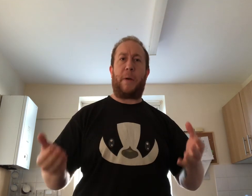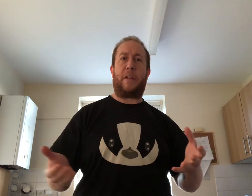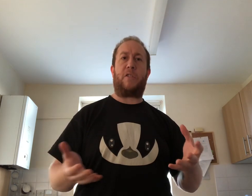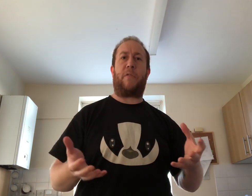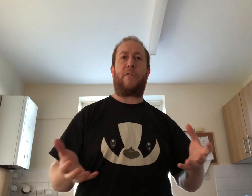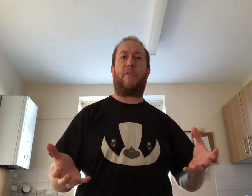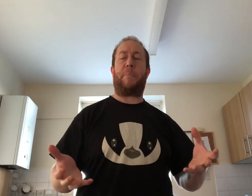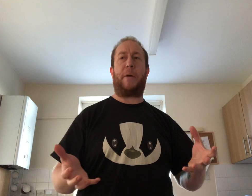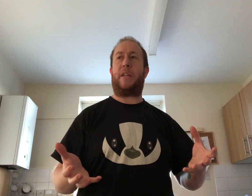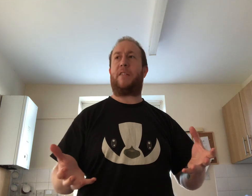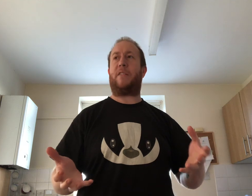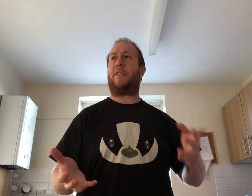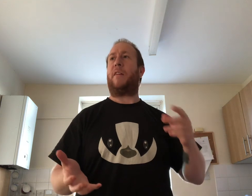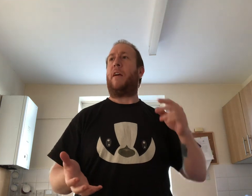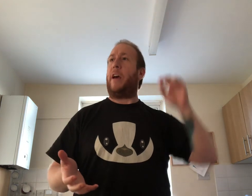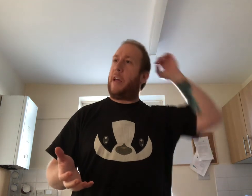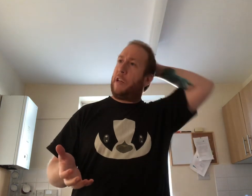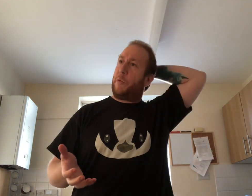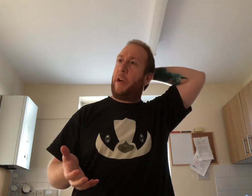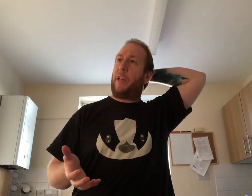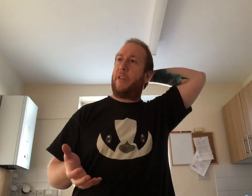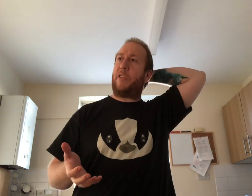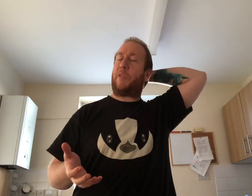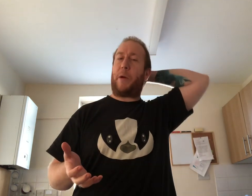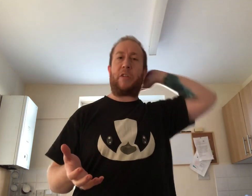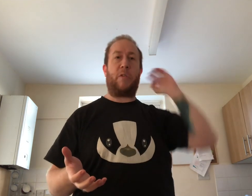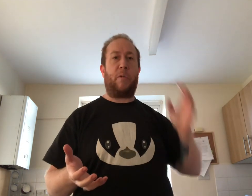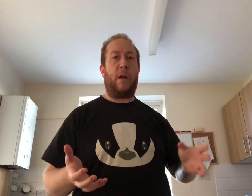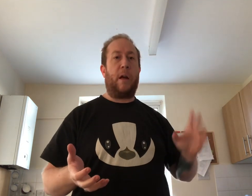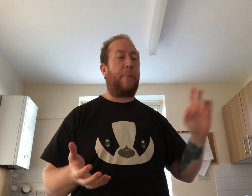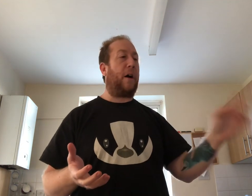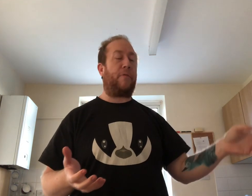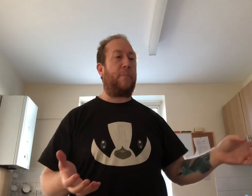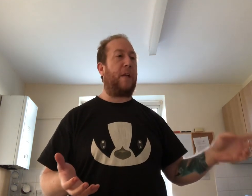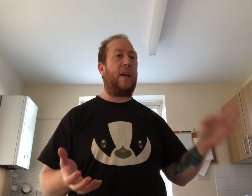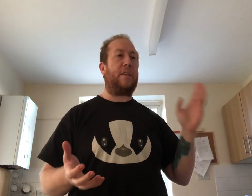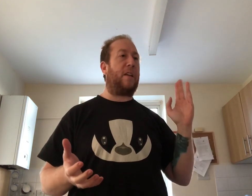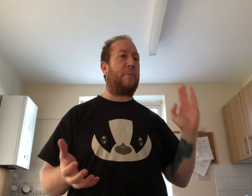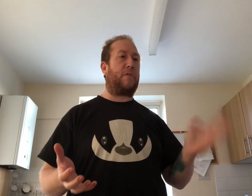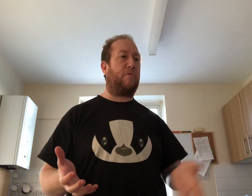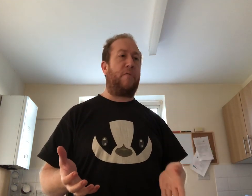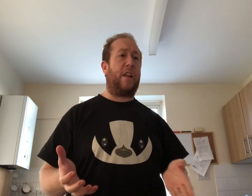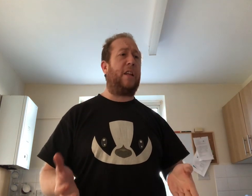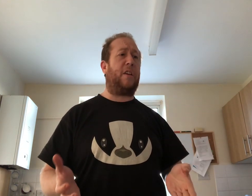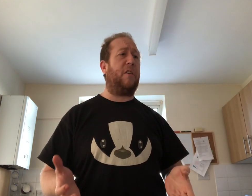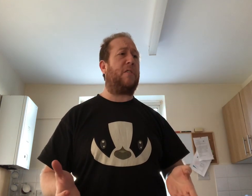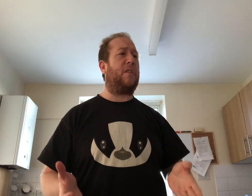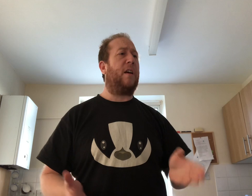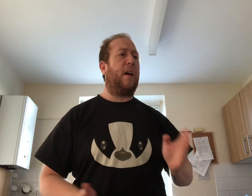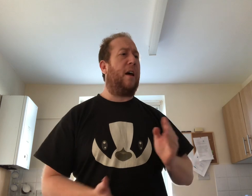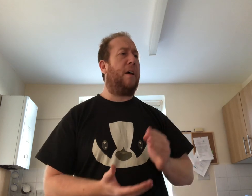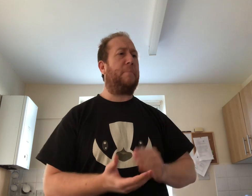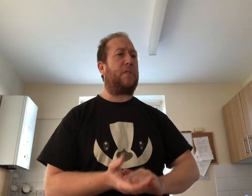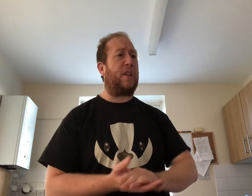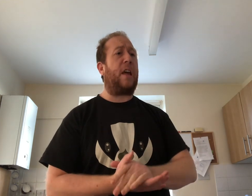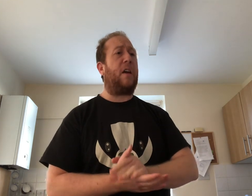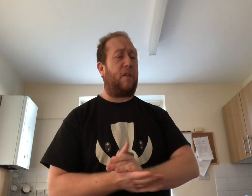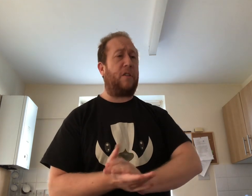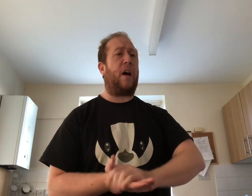pounds off different pizzas each week as a special apart from there so that was really good um so yeah on the